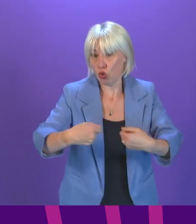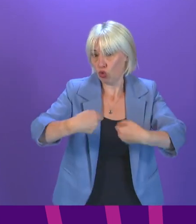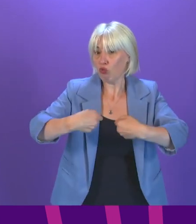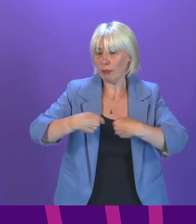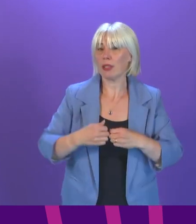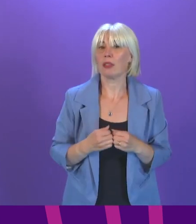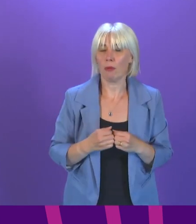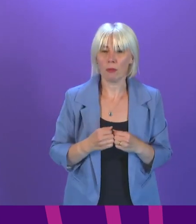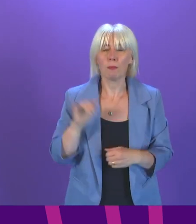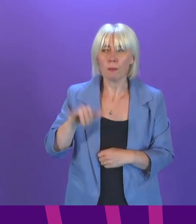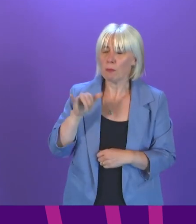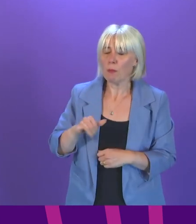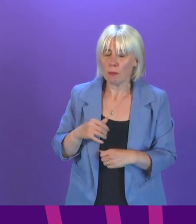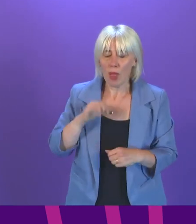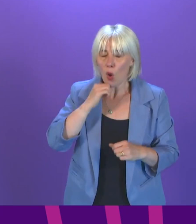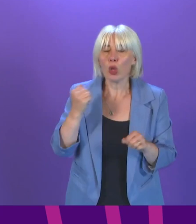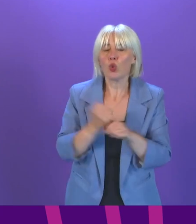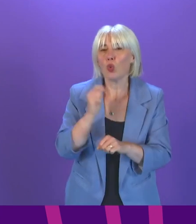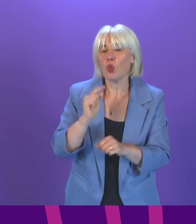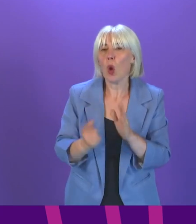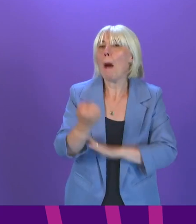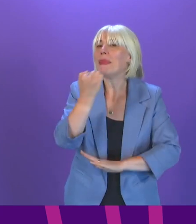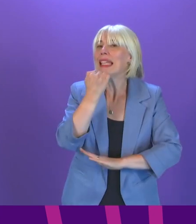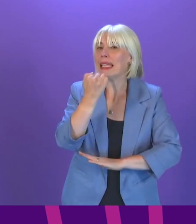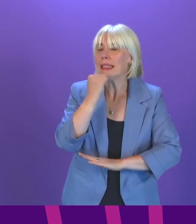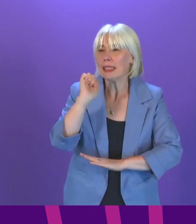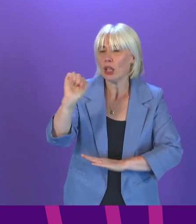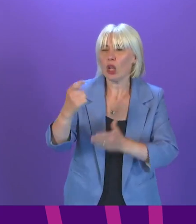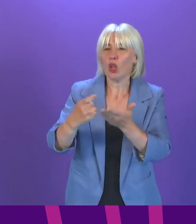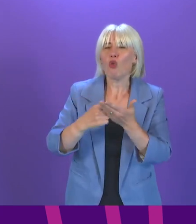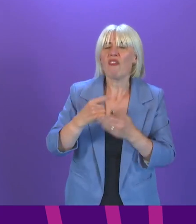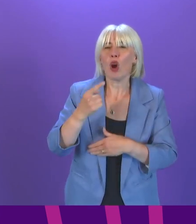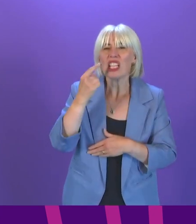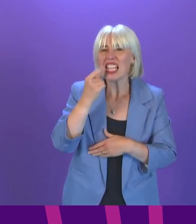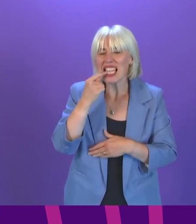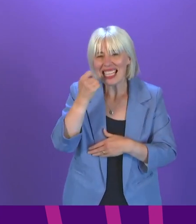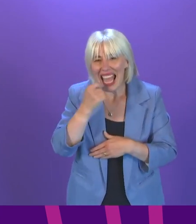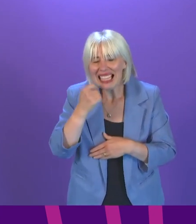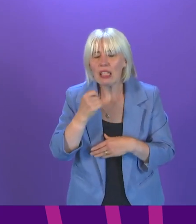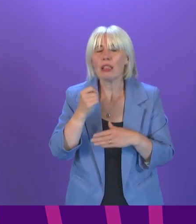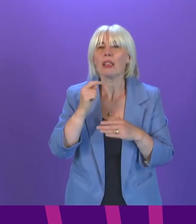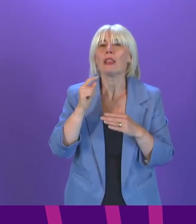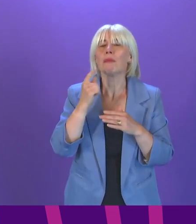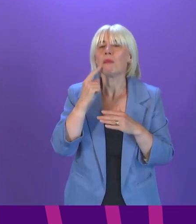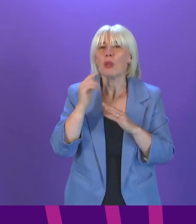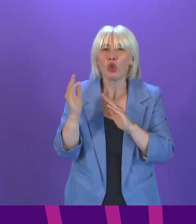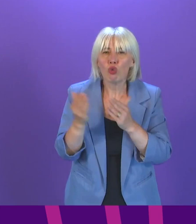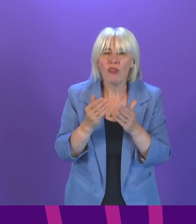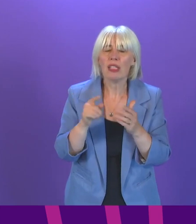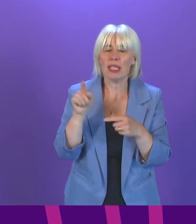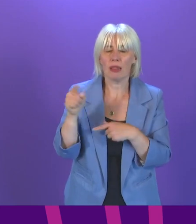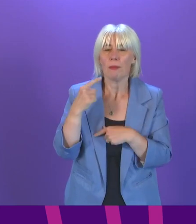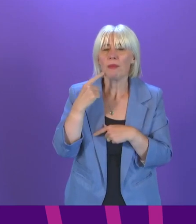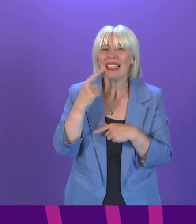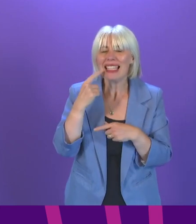will certainly undertake to provide an update. The member referred to dentist services. Dental services, of course, continue